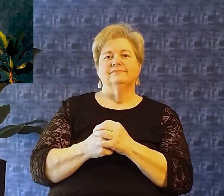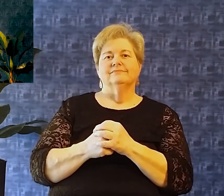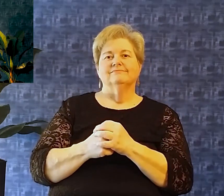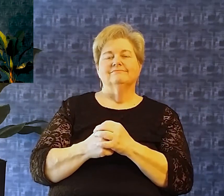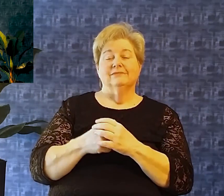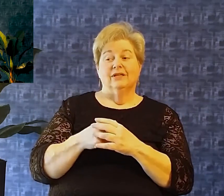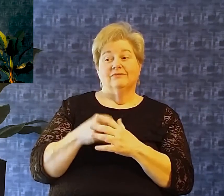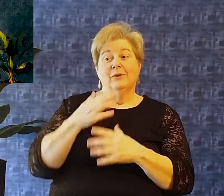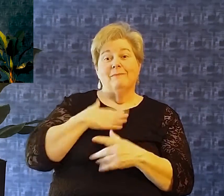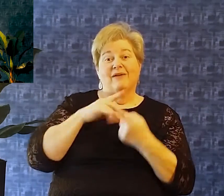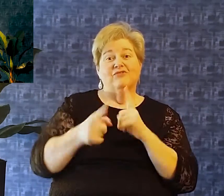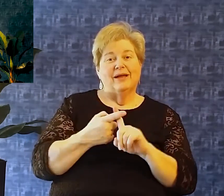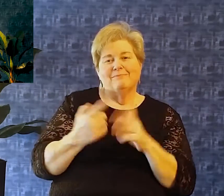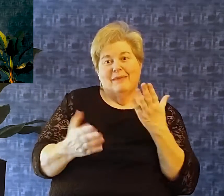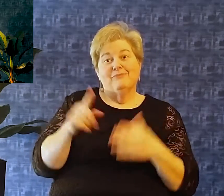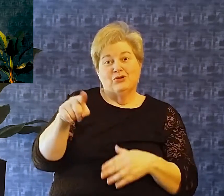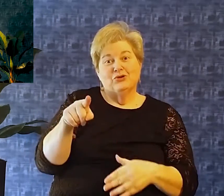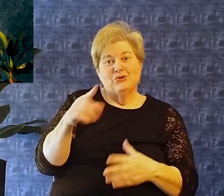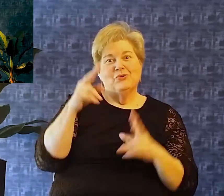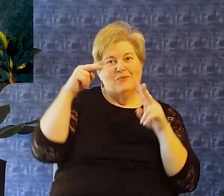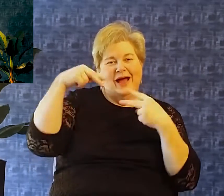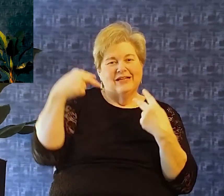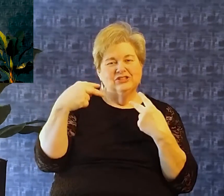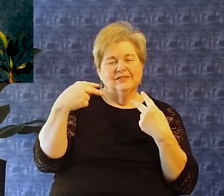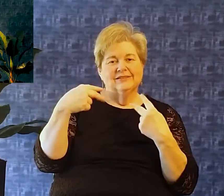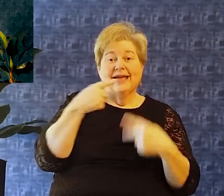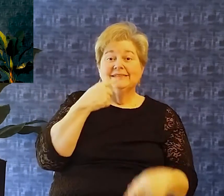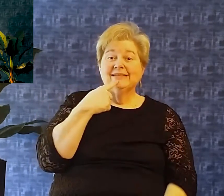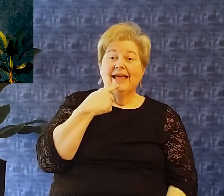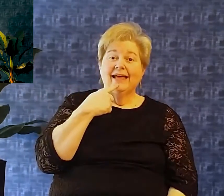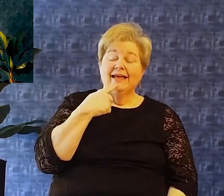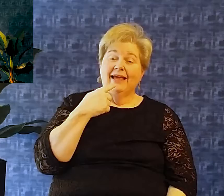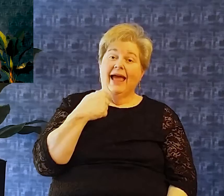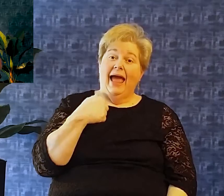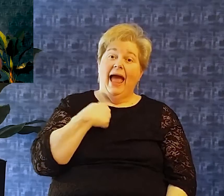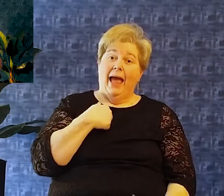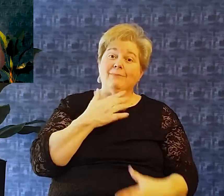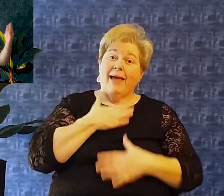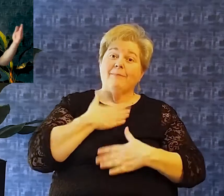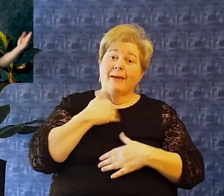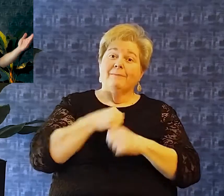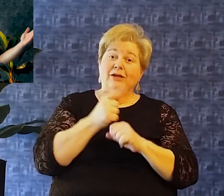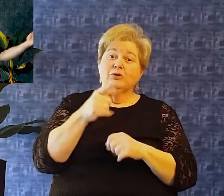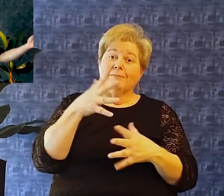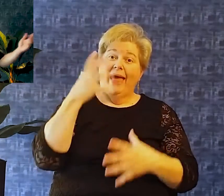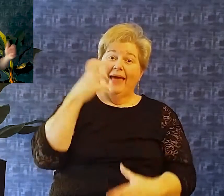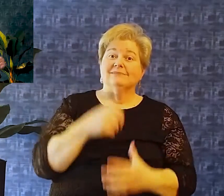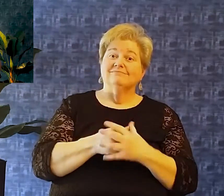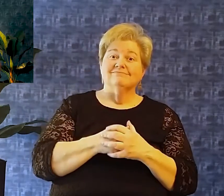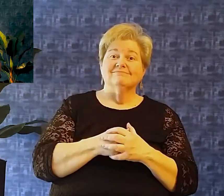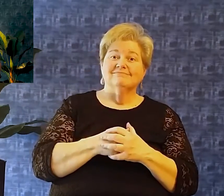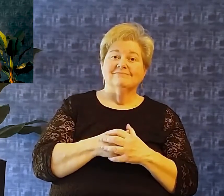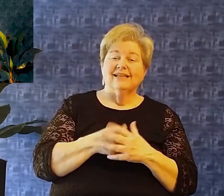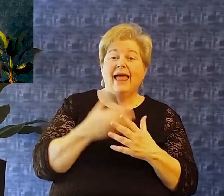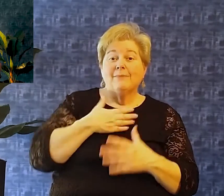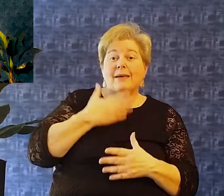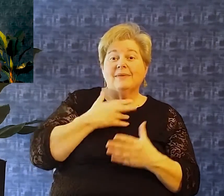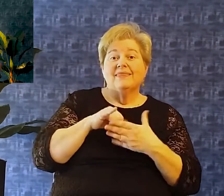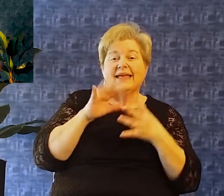To my friend Maybe you're watching You know who you are I say this I'm glad I made you mad I'm